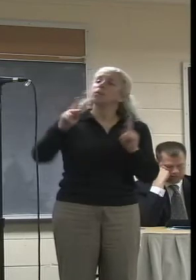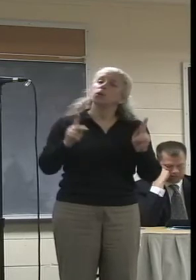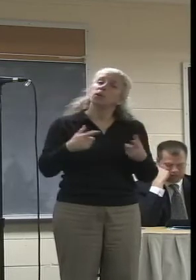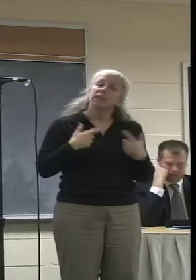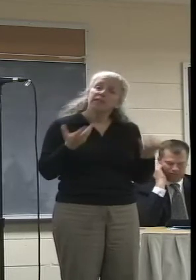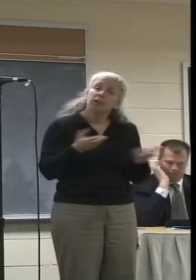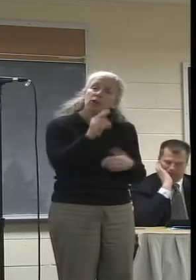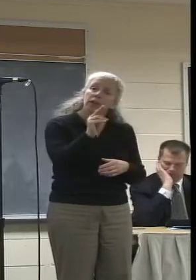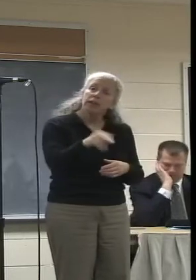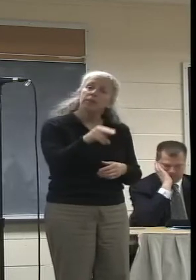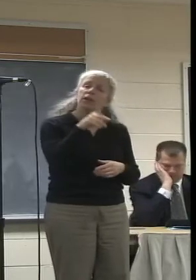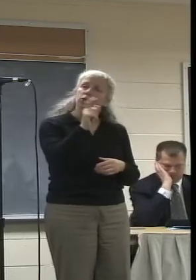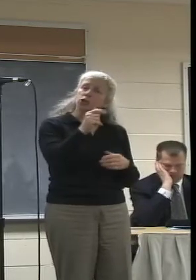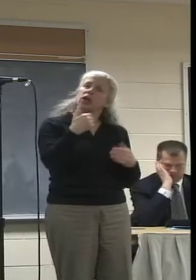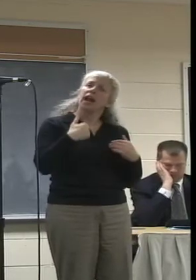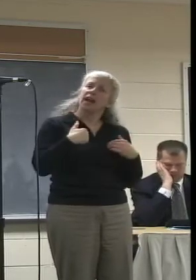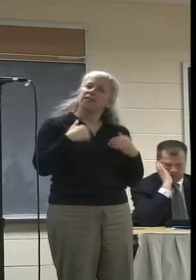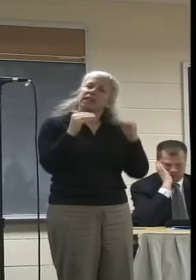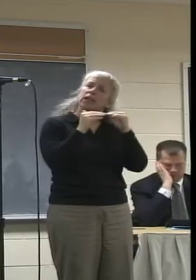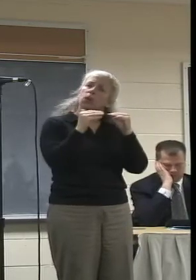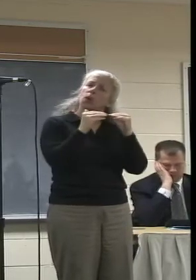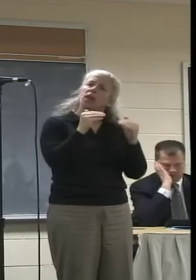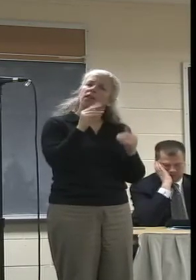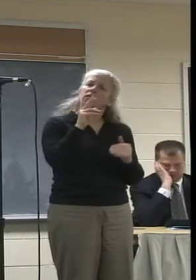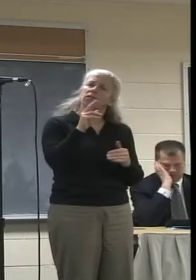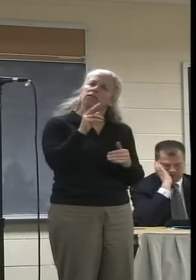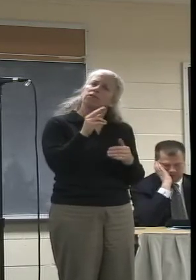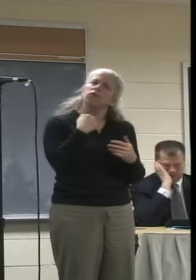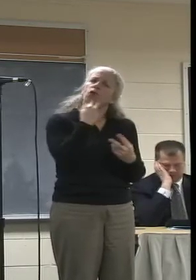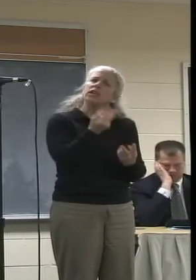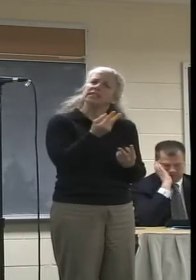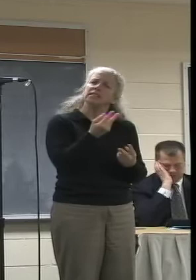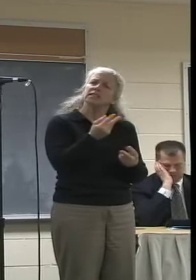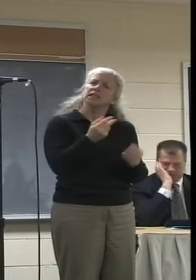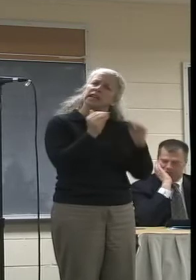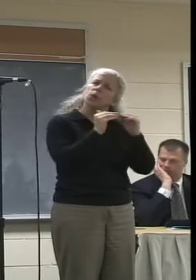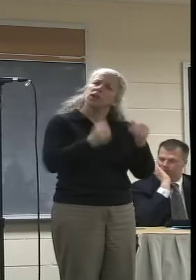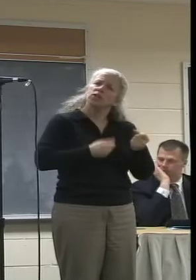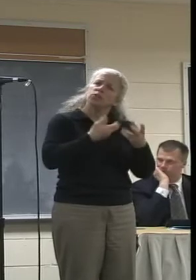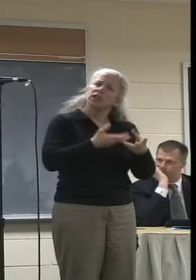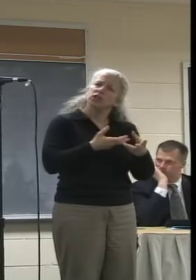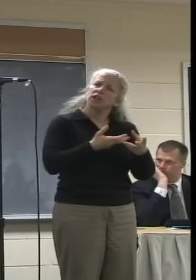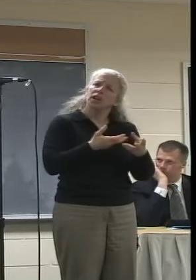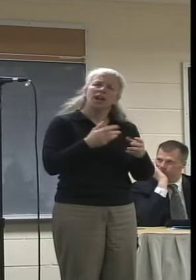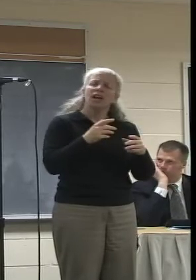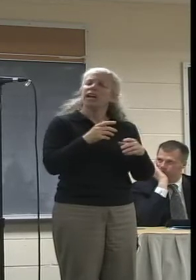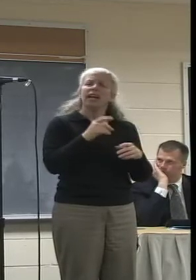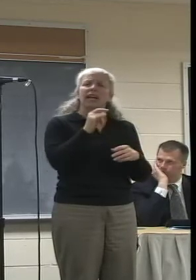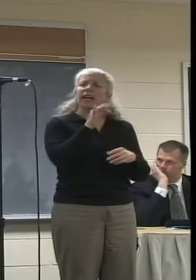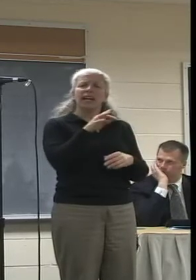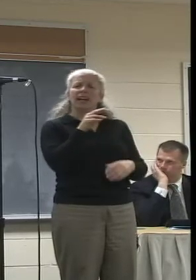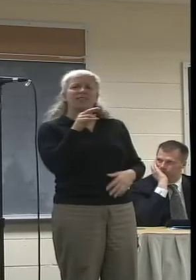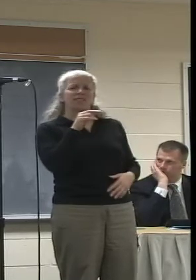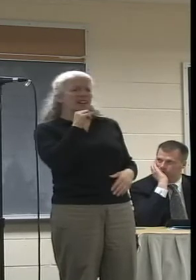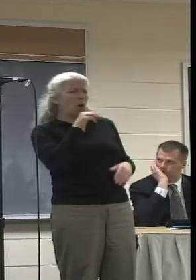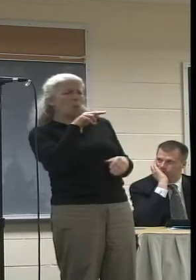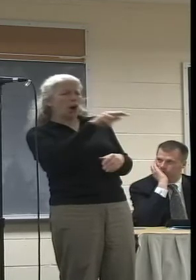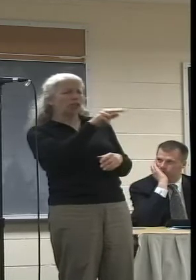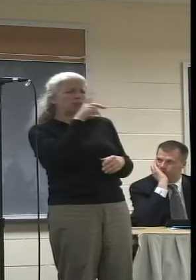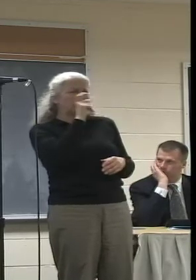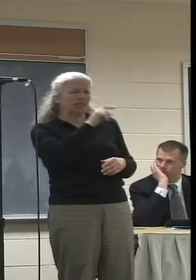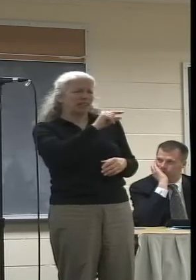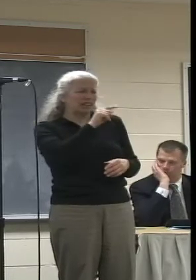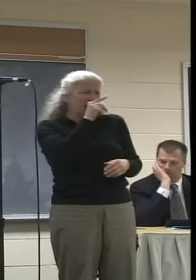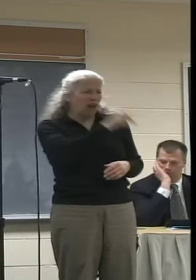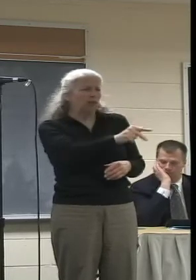have an equal voice in public TV, but if no one's watching because the quality is terrible, then they do not have an equal voice. So I urge you to please consider